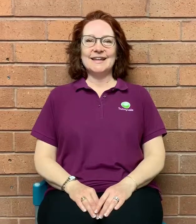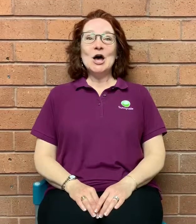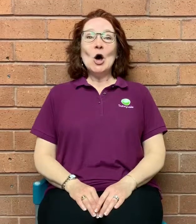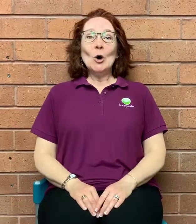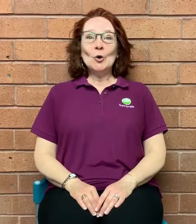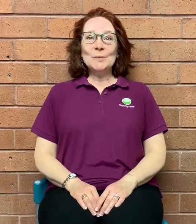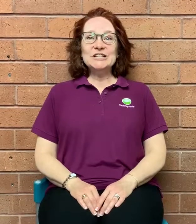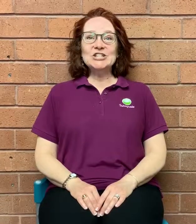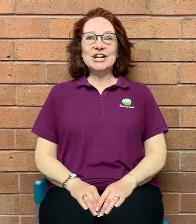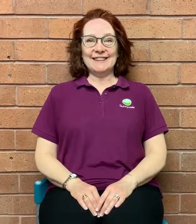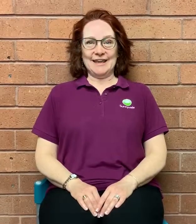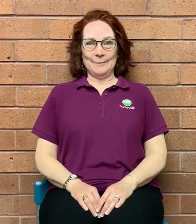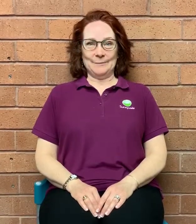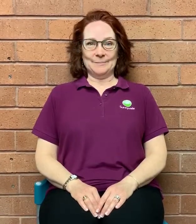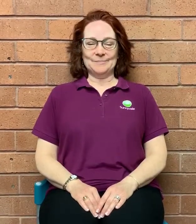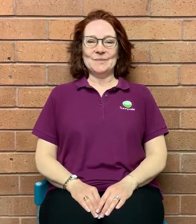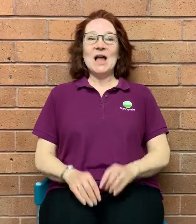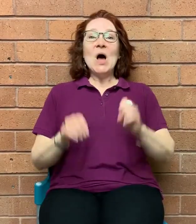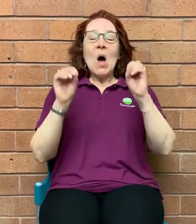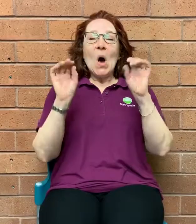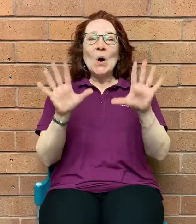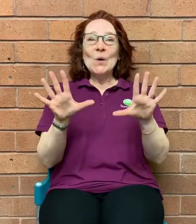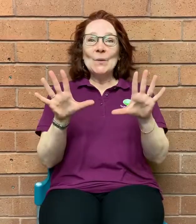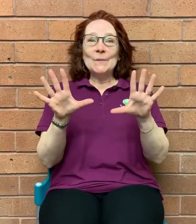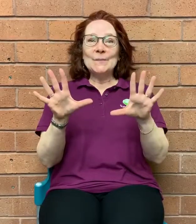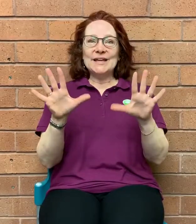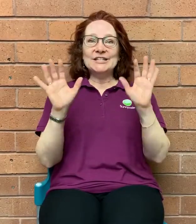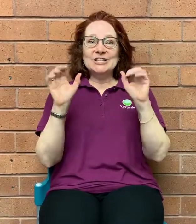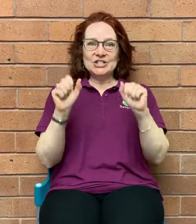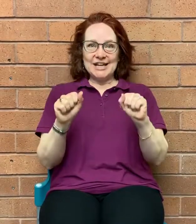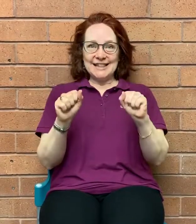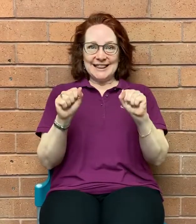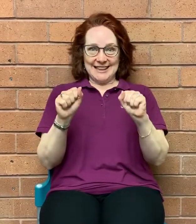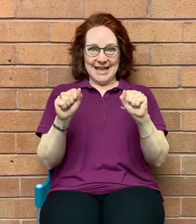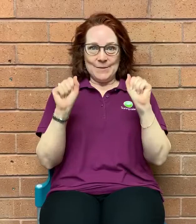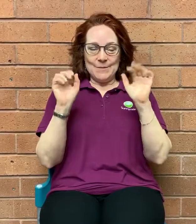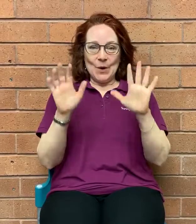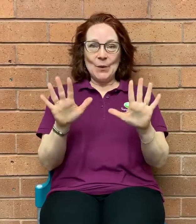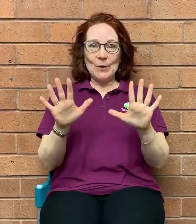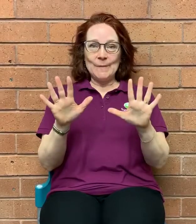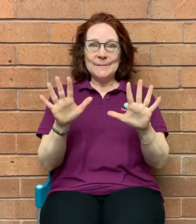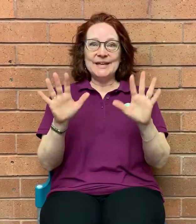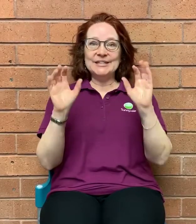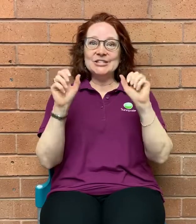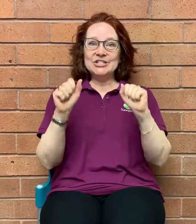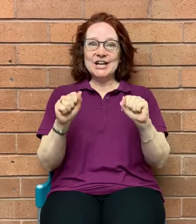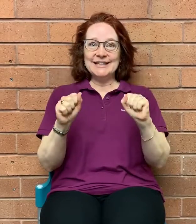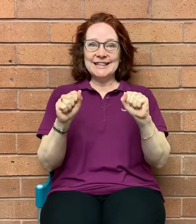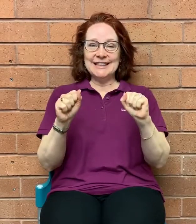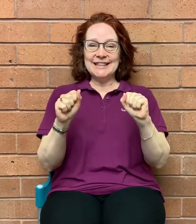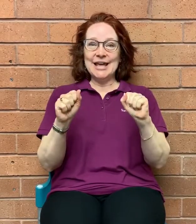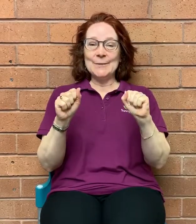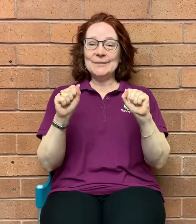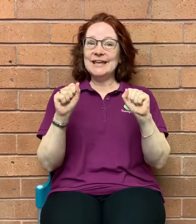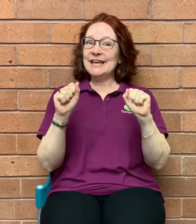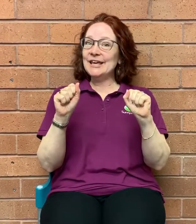Open, shut them. Open, shut them. Open, shut them. Give